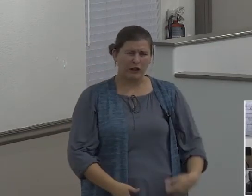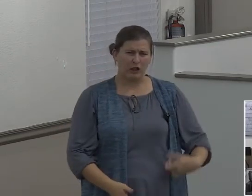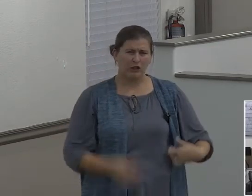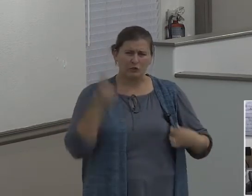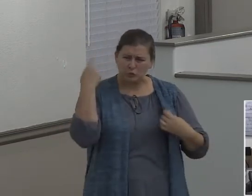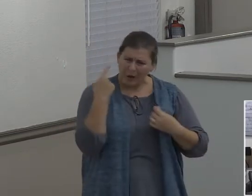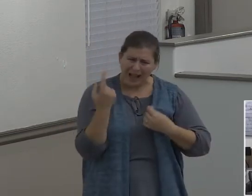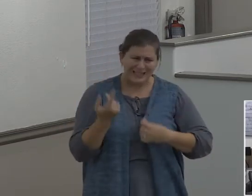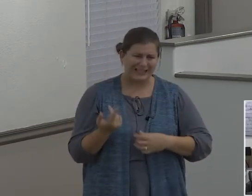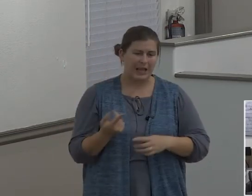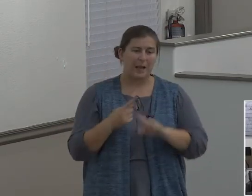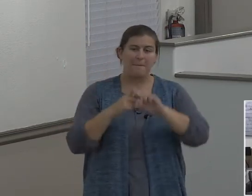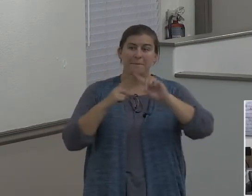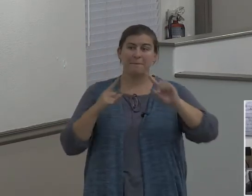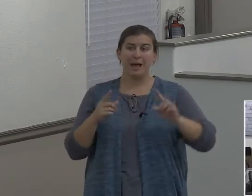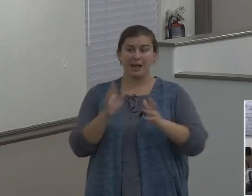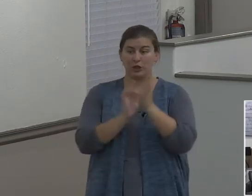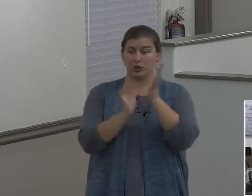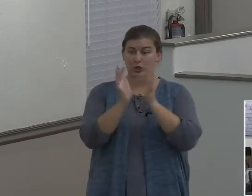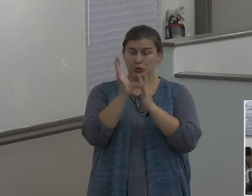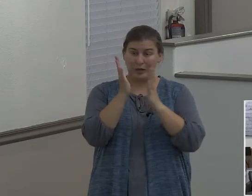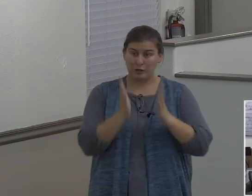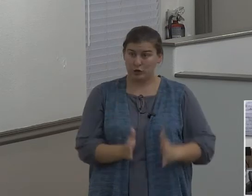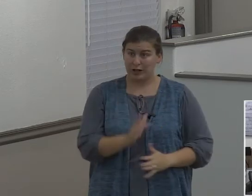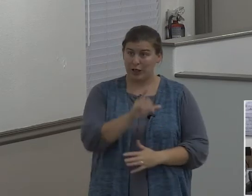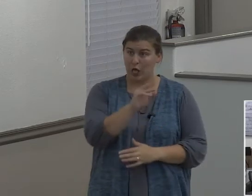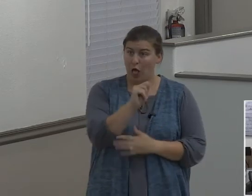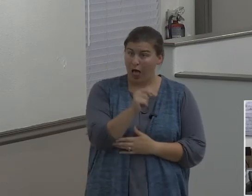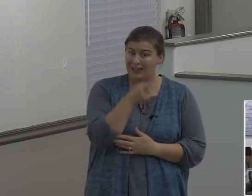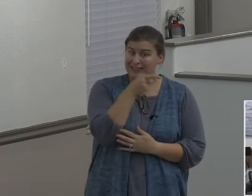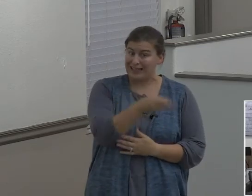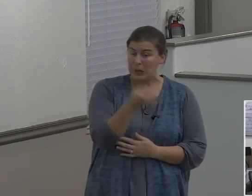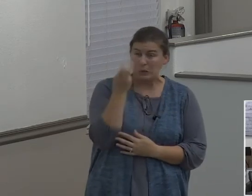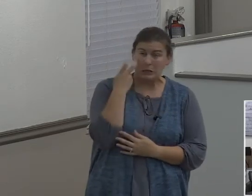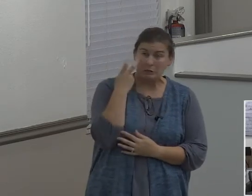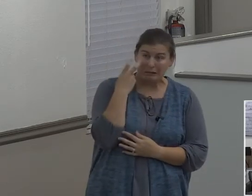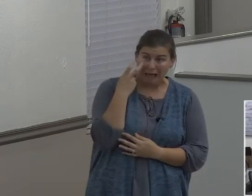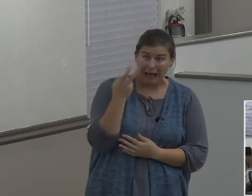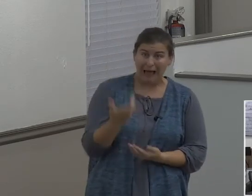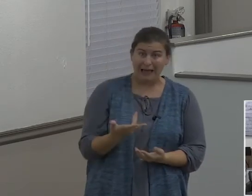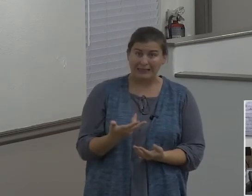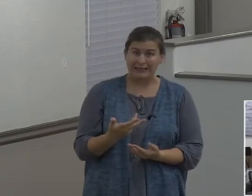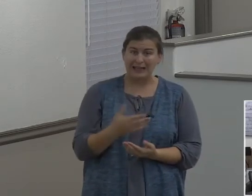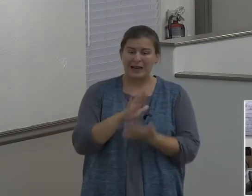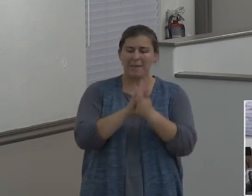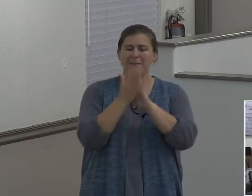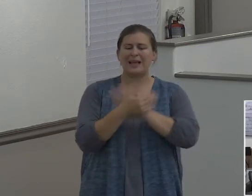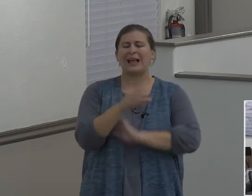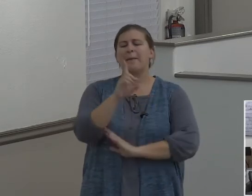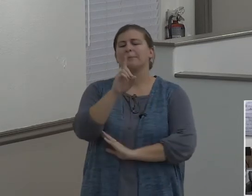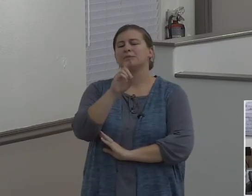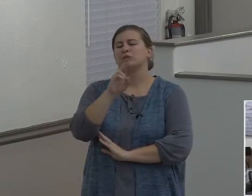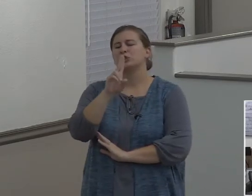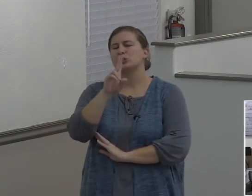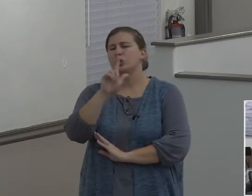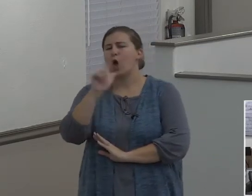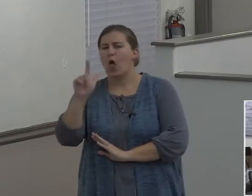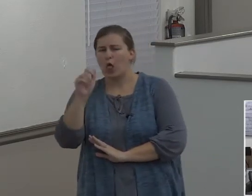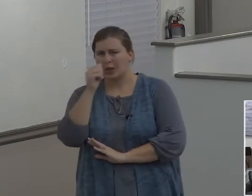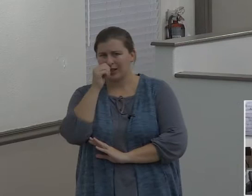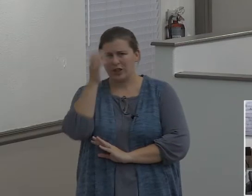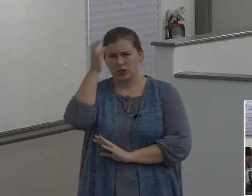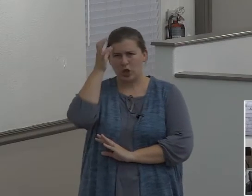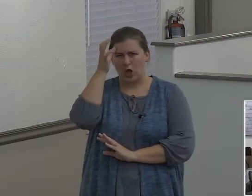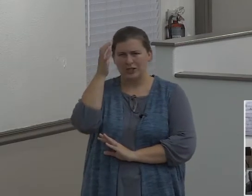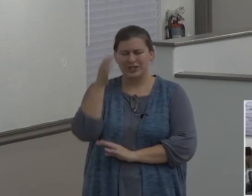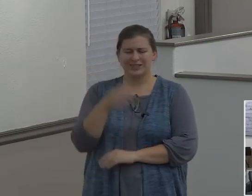yet, this is a Christian man. That's how blinded, that's how dull in our conscience, that's how we can quench